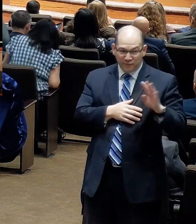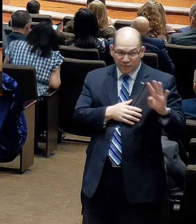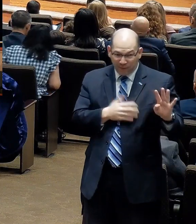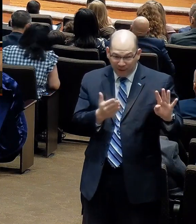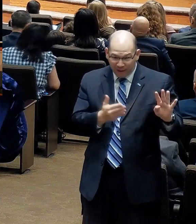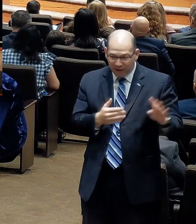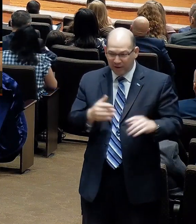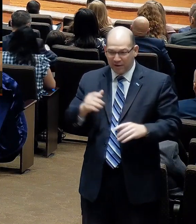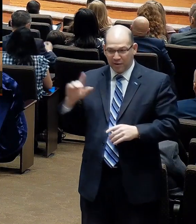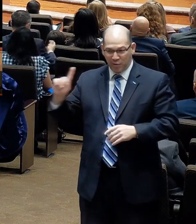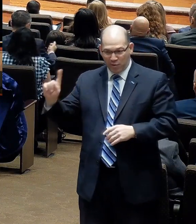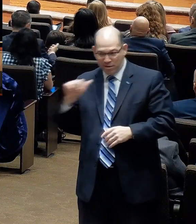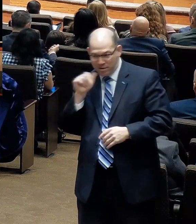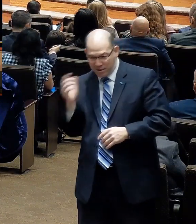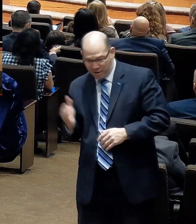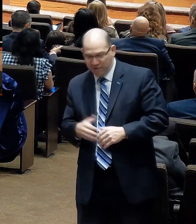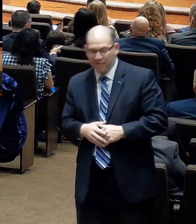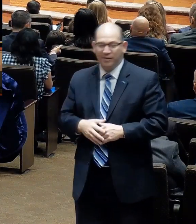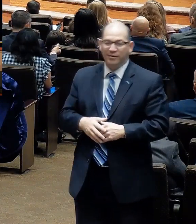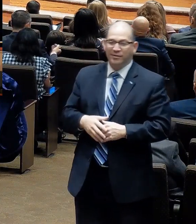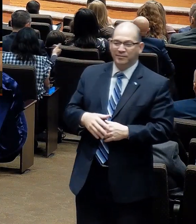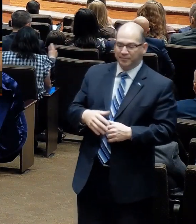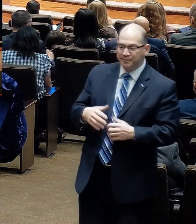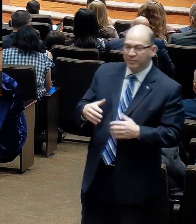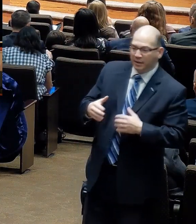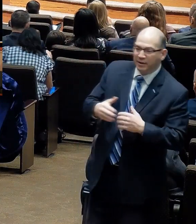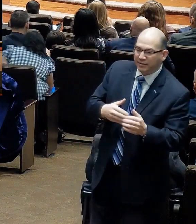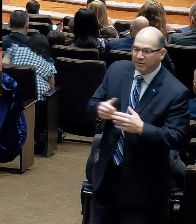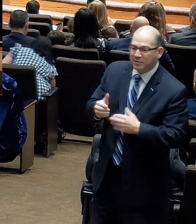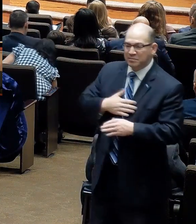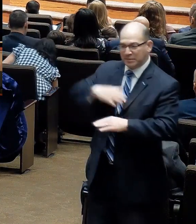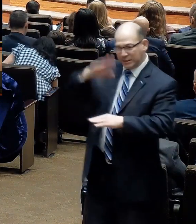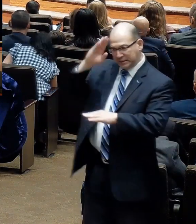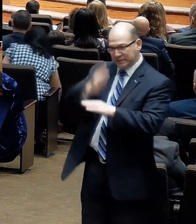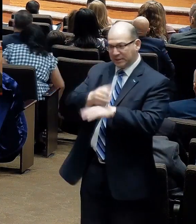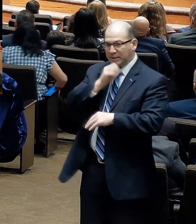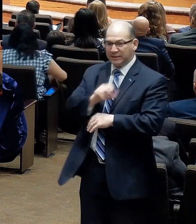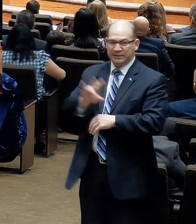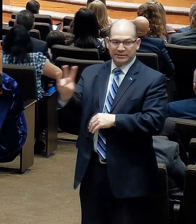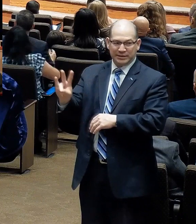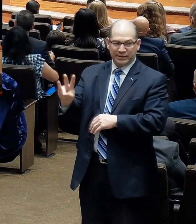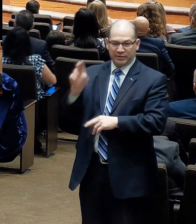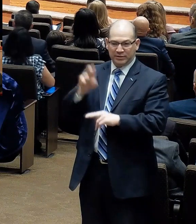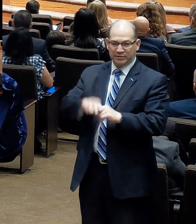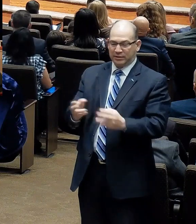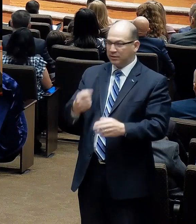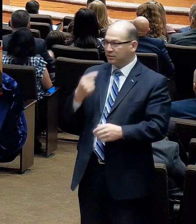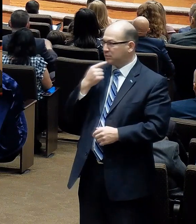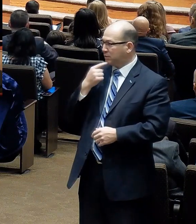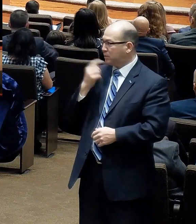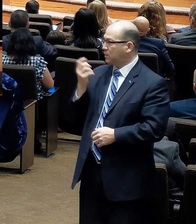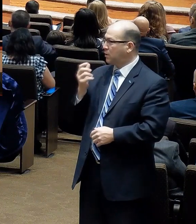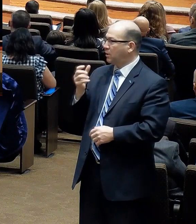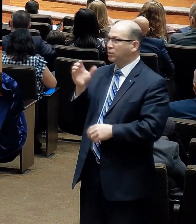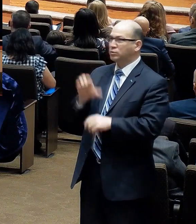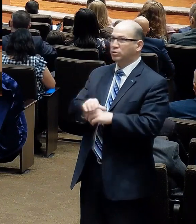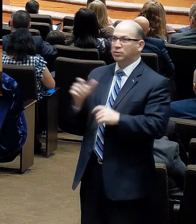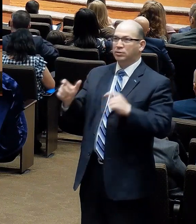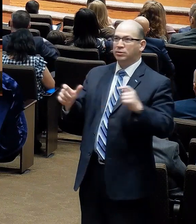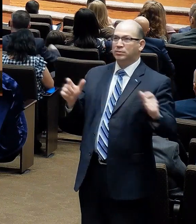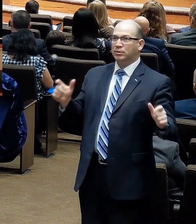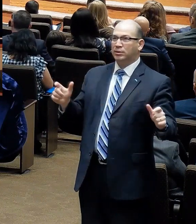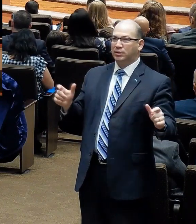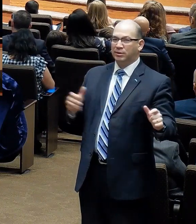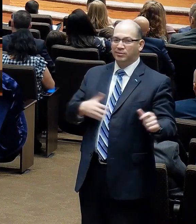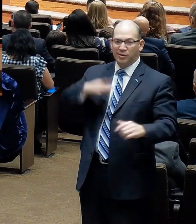and he was sitting in the back seat with Annalise and he said, he said, wow, this is a big church and Annalise, she's four. She's over in the